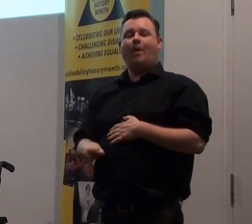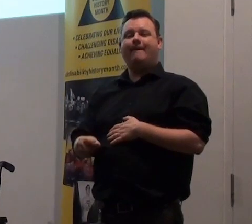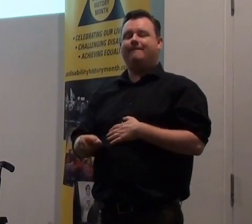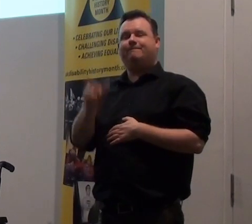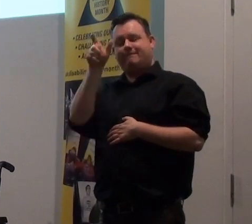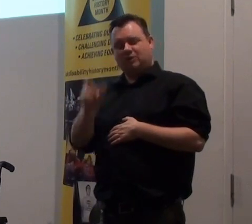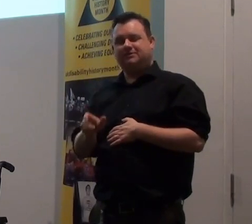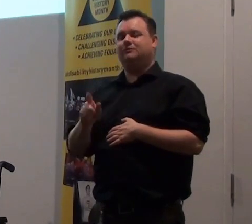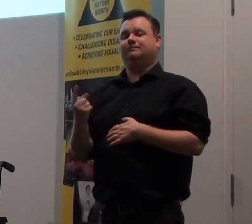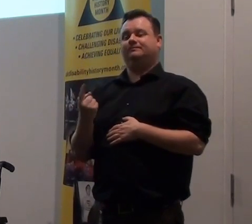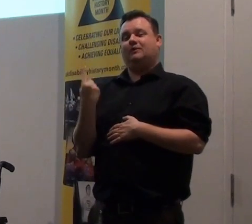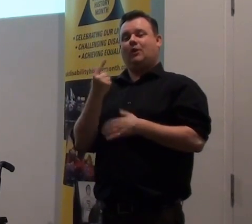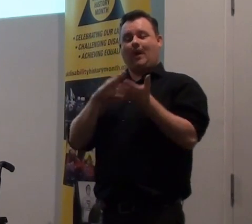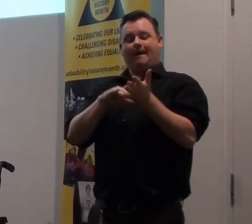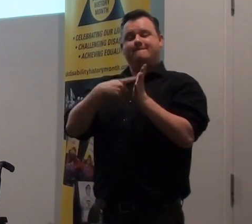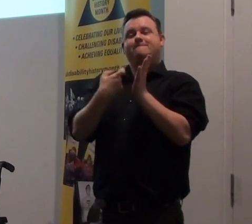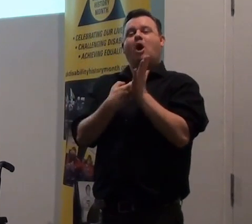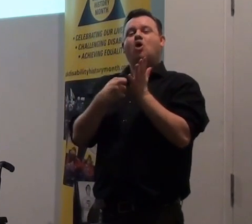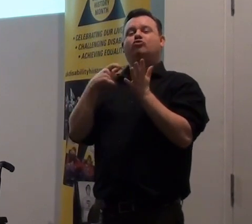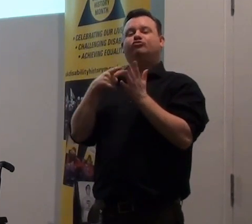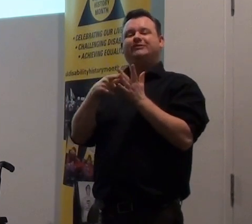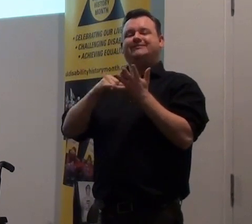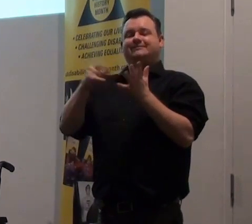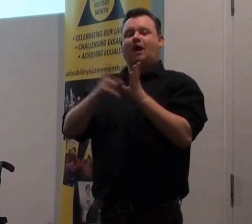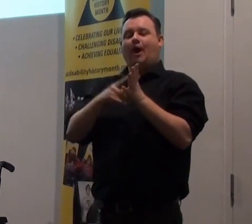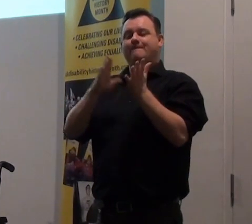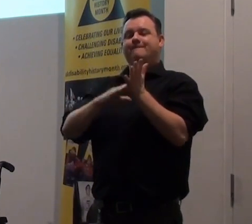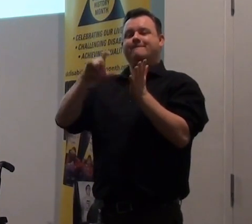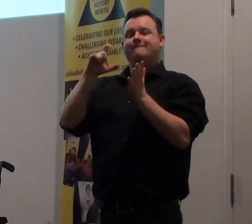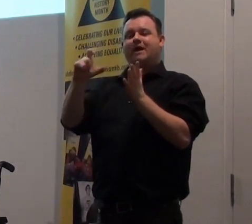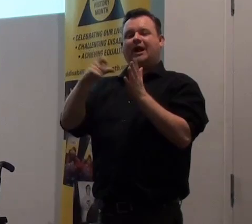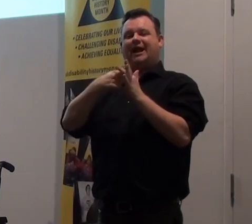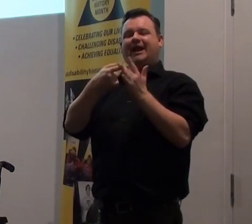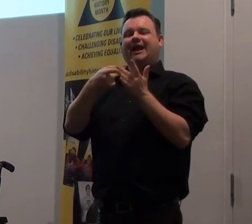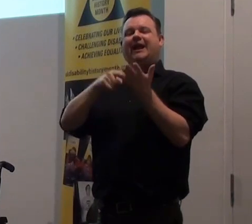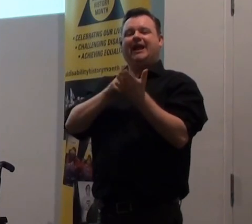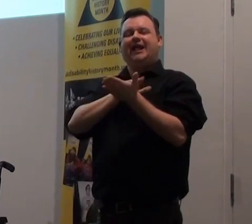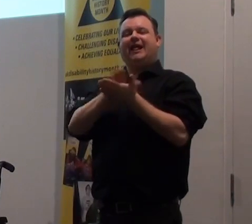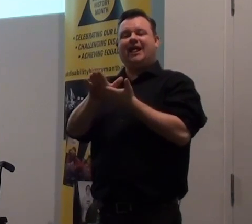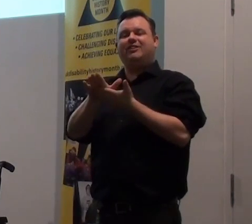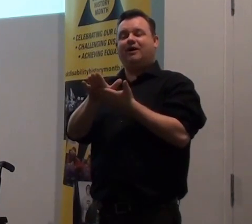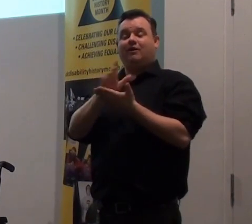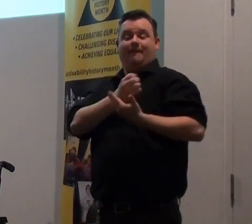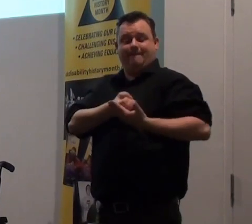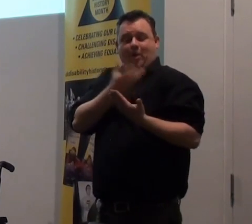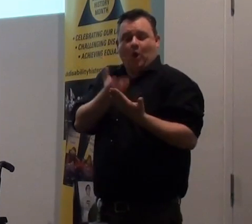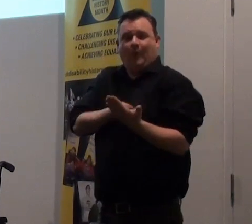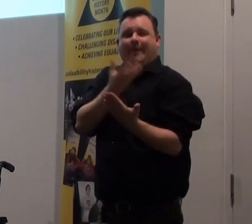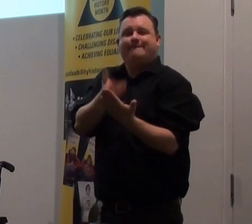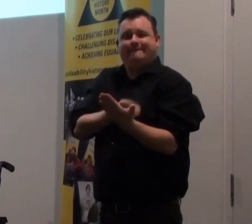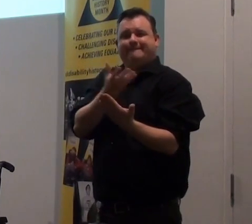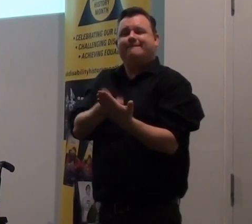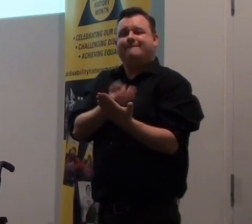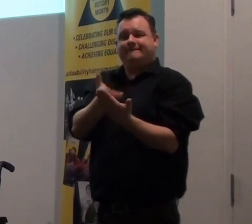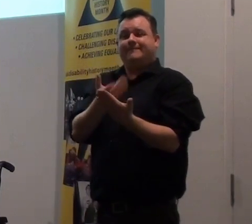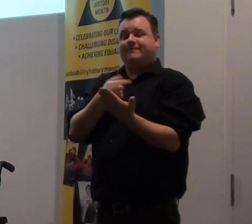is Marisa McKeith, on my right, who I've known many years, but I'm going to read it back there very briefly.